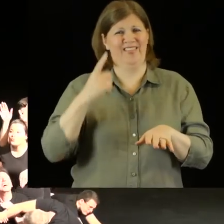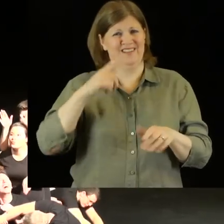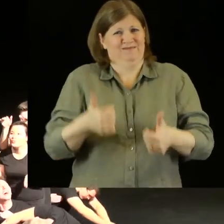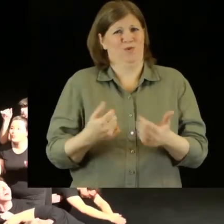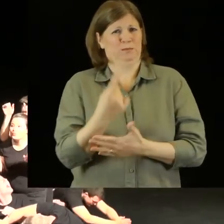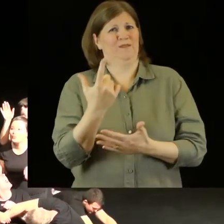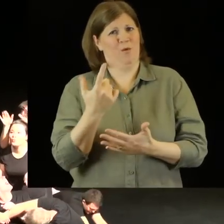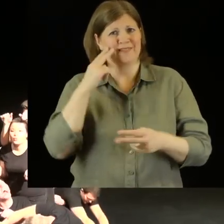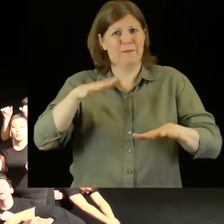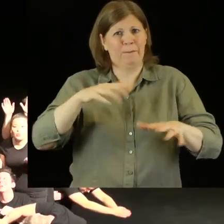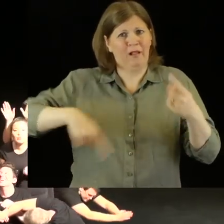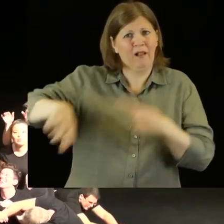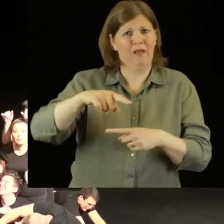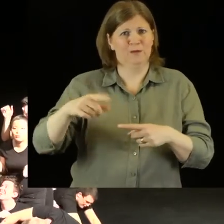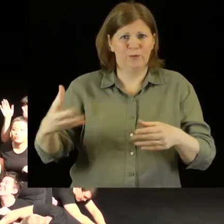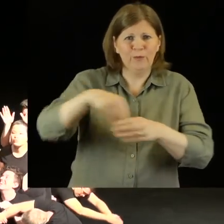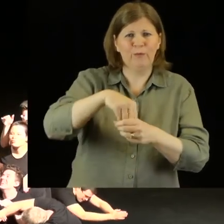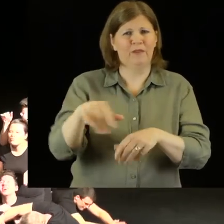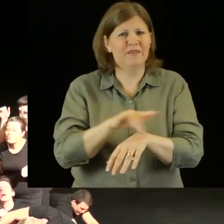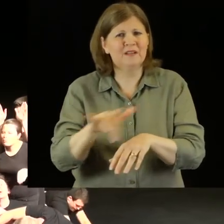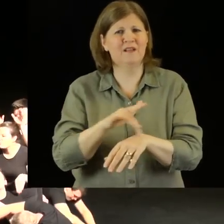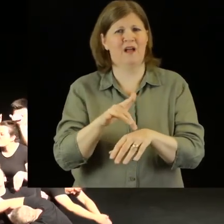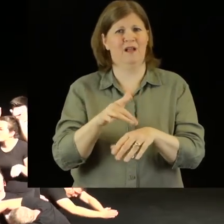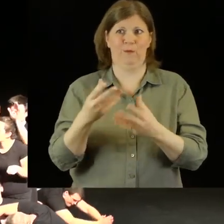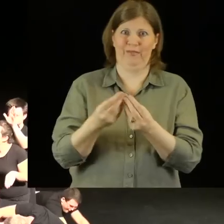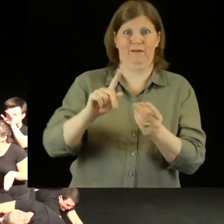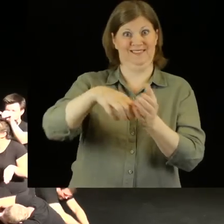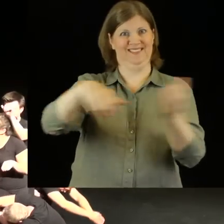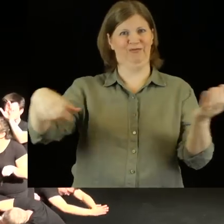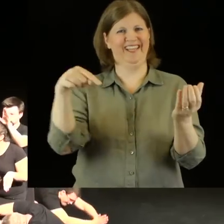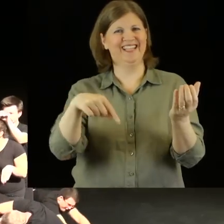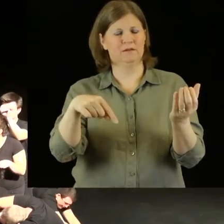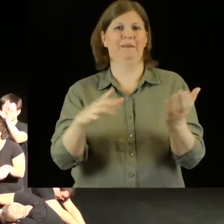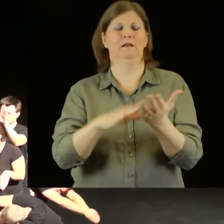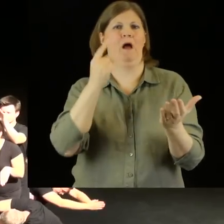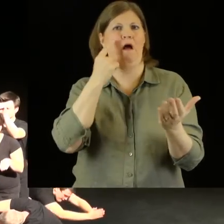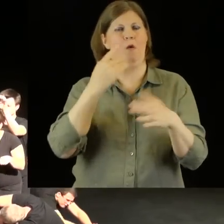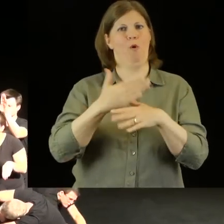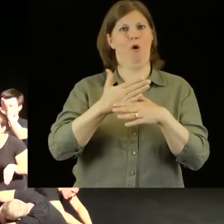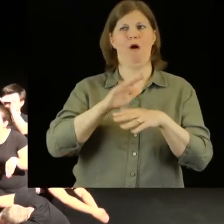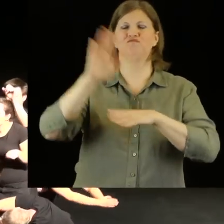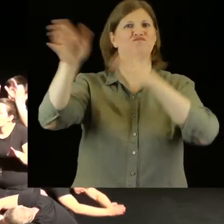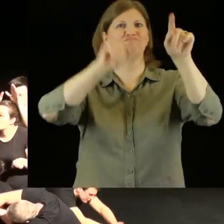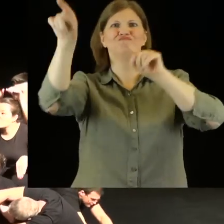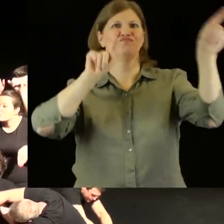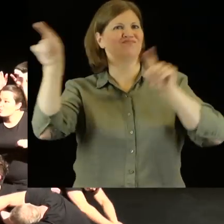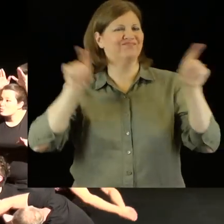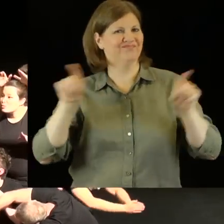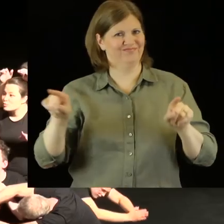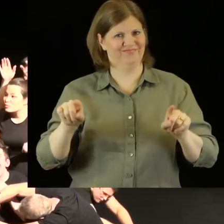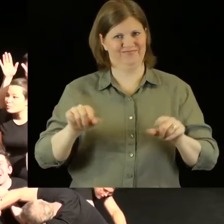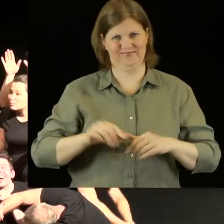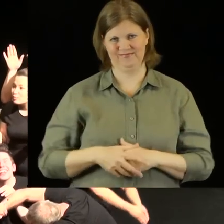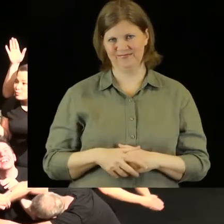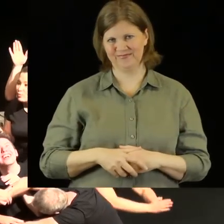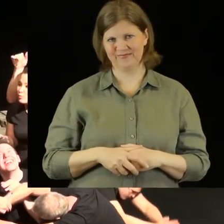opportunity for Deaf people to kind of get into theatre with a degree that they